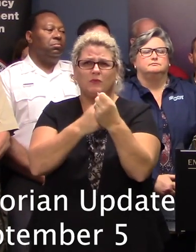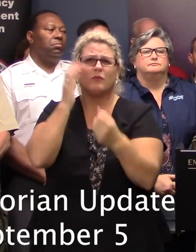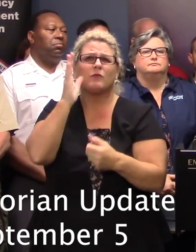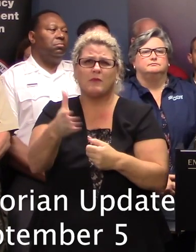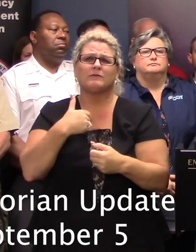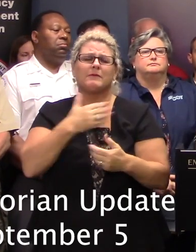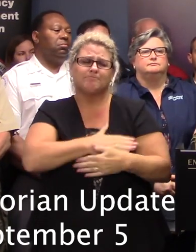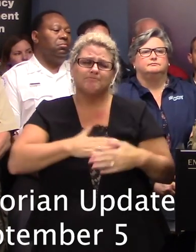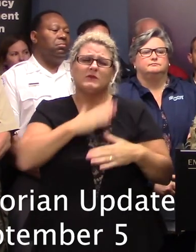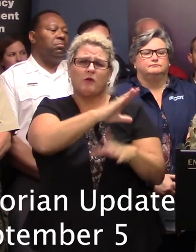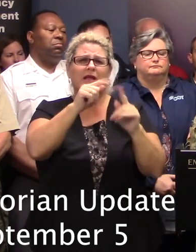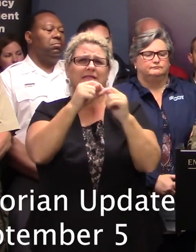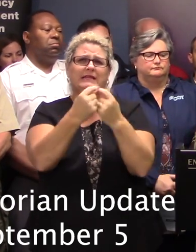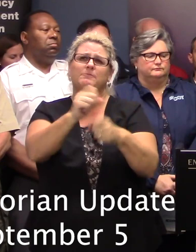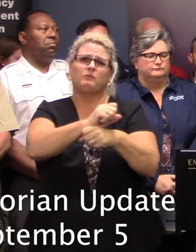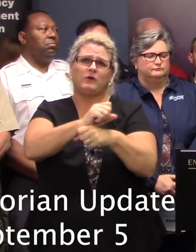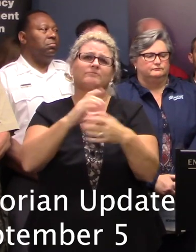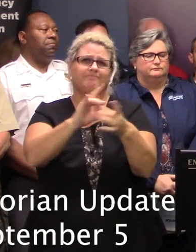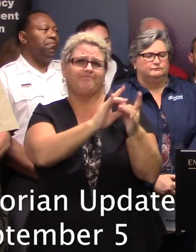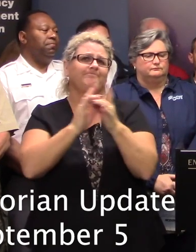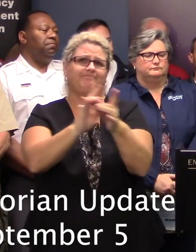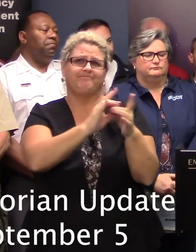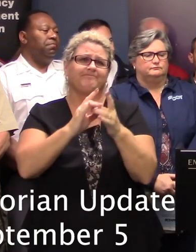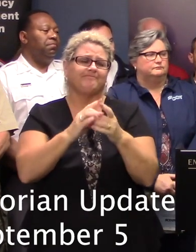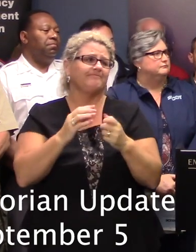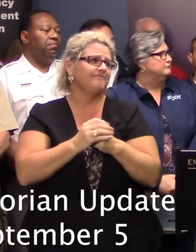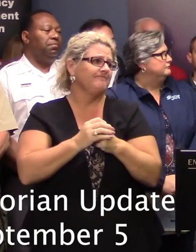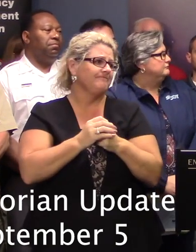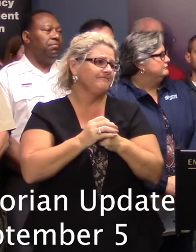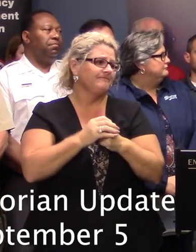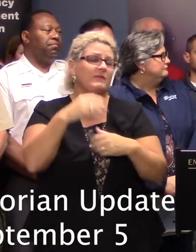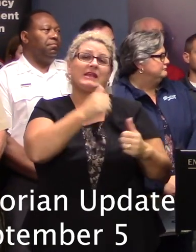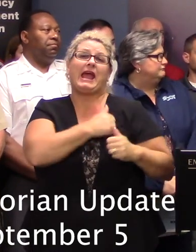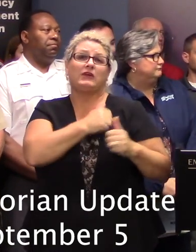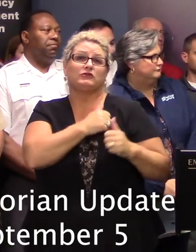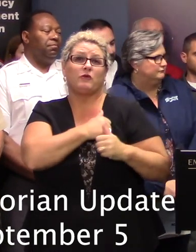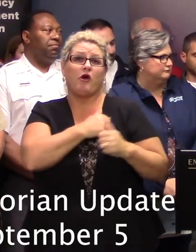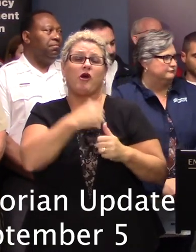appreciate the teamwork, Governor. Thank you, ma'am. Thank you, General. General Vance, National Guard.